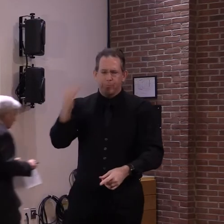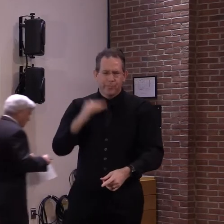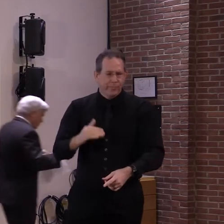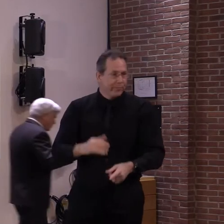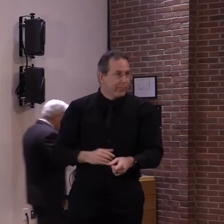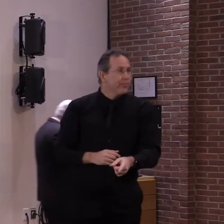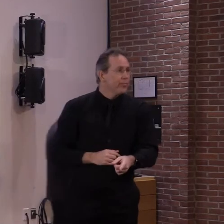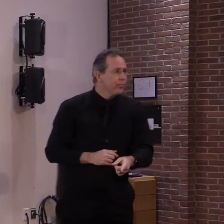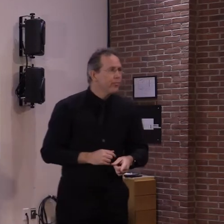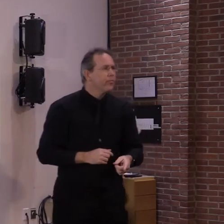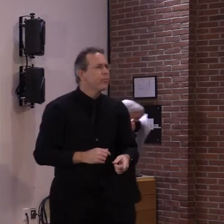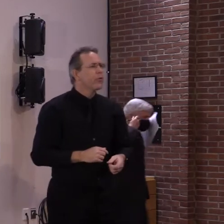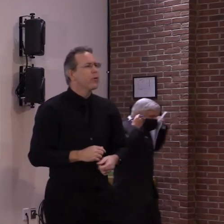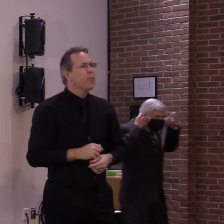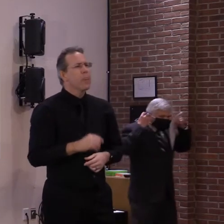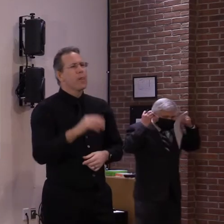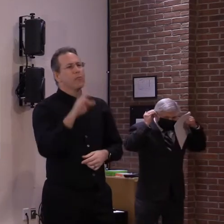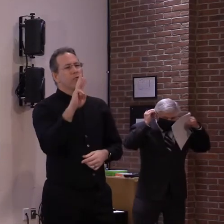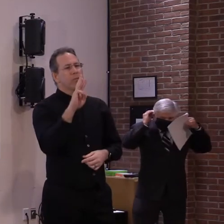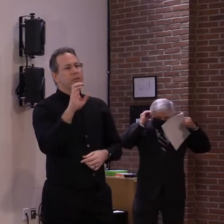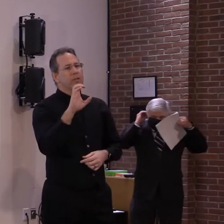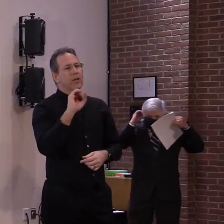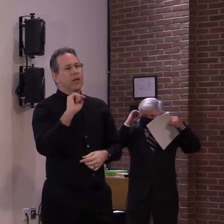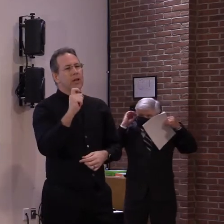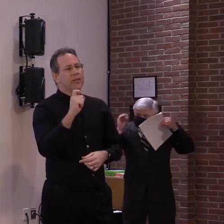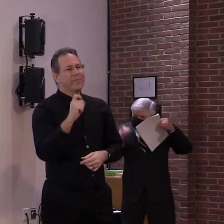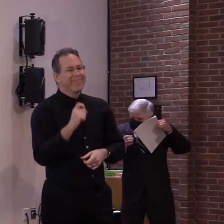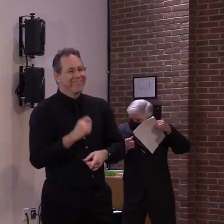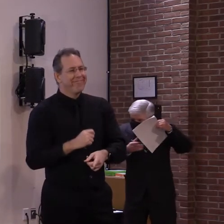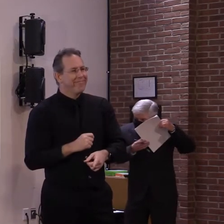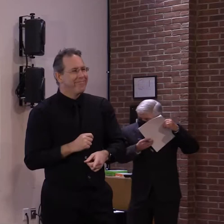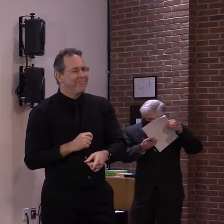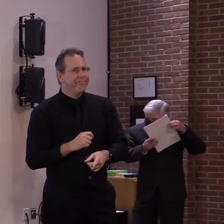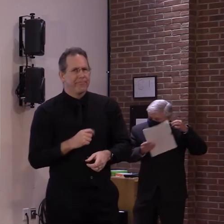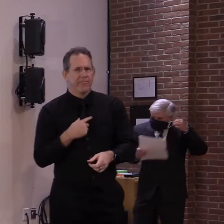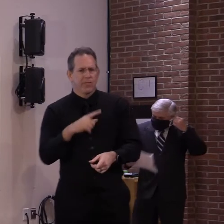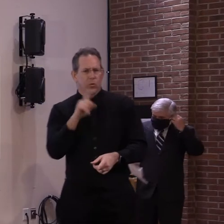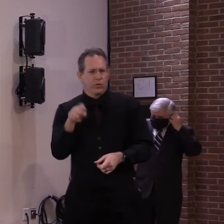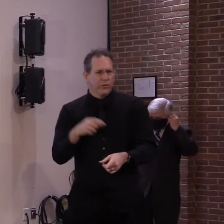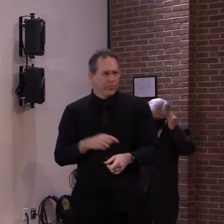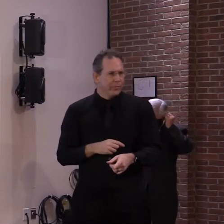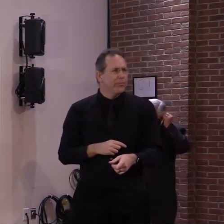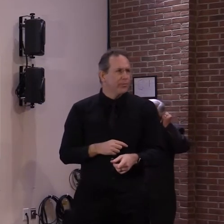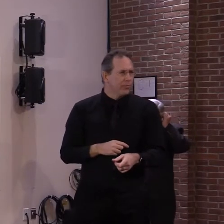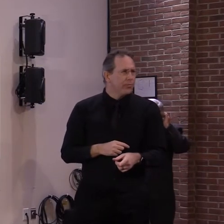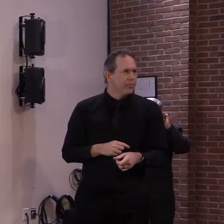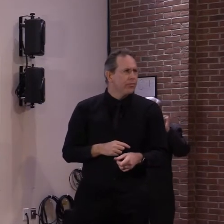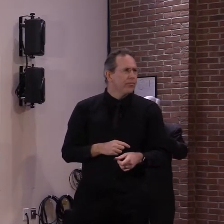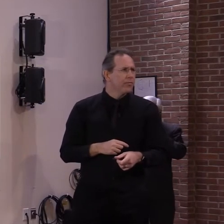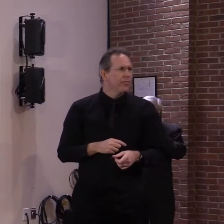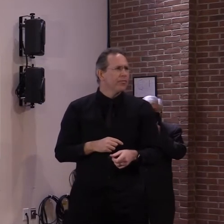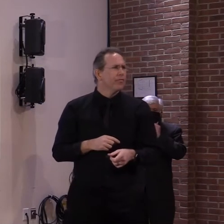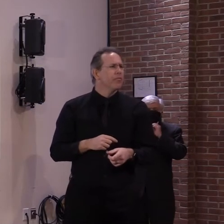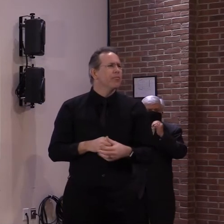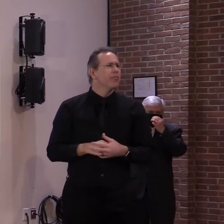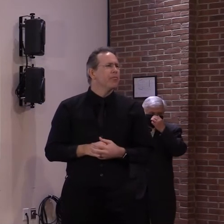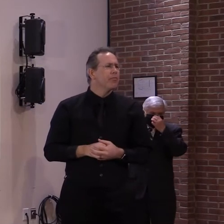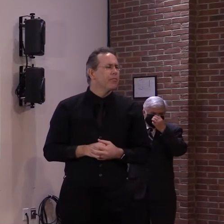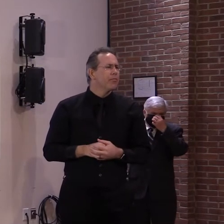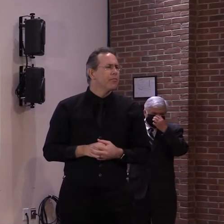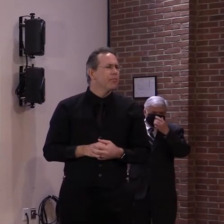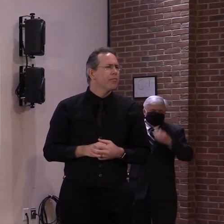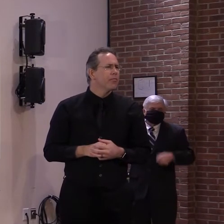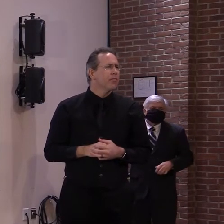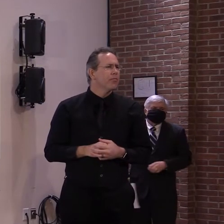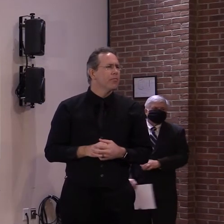Hi. I have a question on the timeline for the vaccination strategy. If it takes six weeks to vaccinate the 75-plus group that takes us into